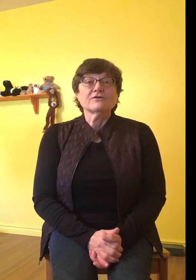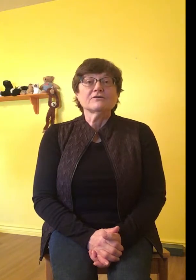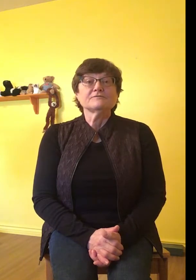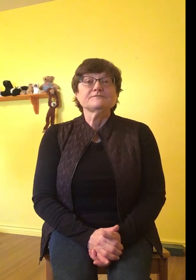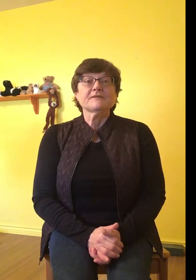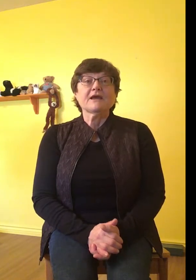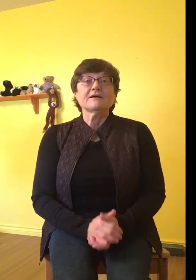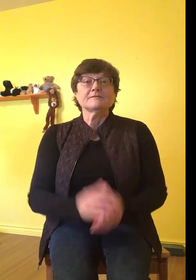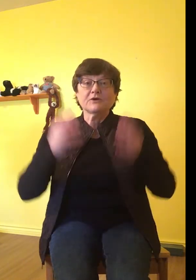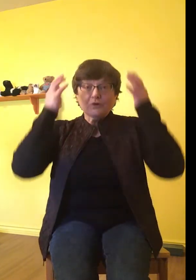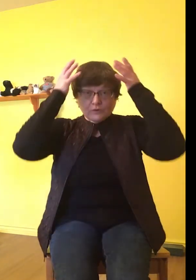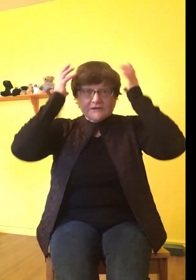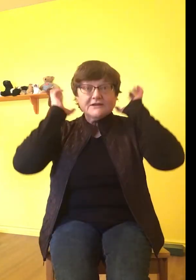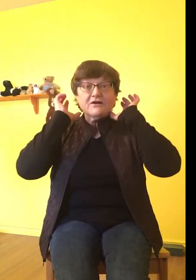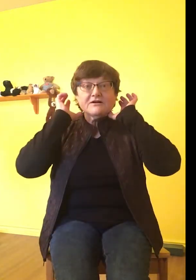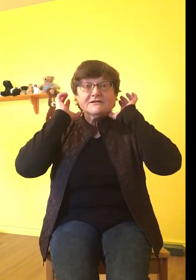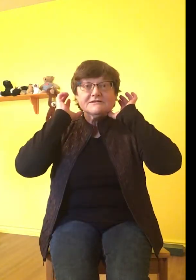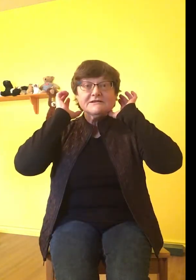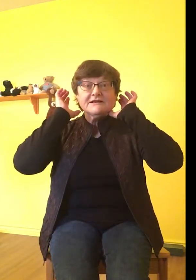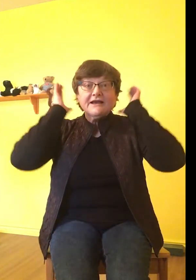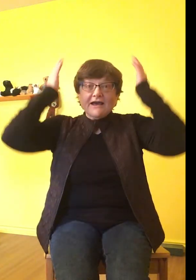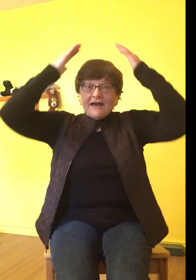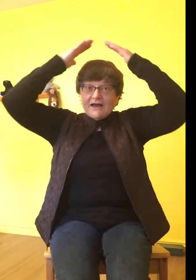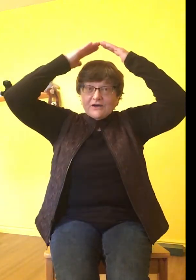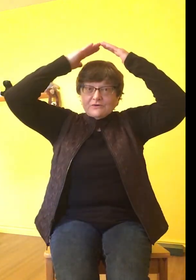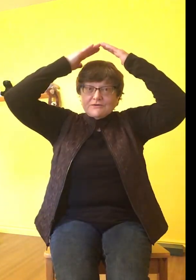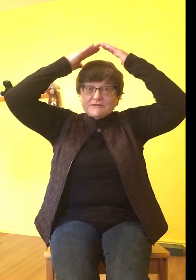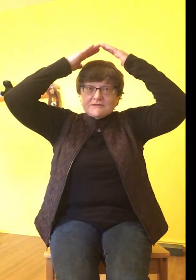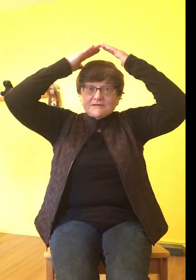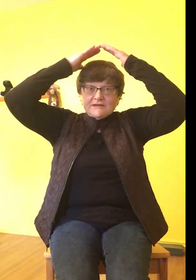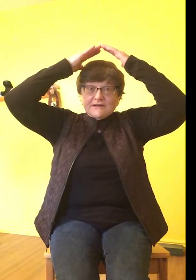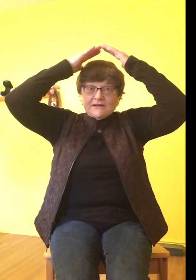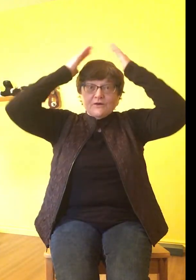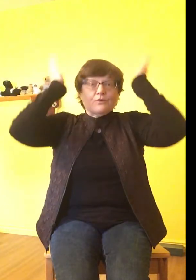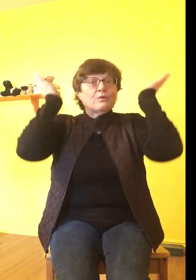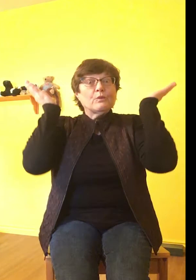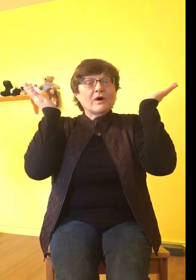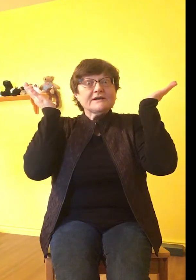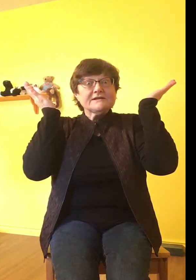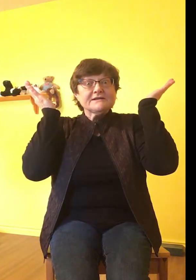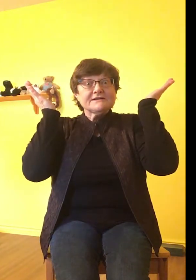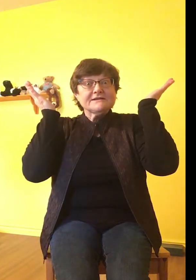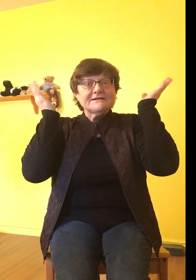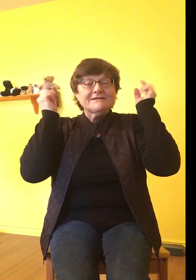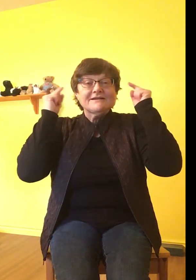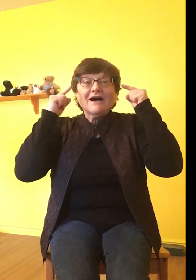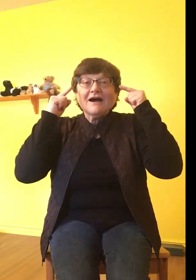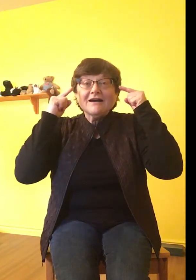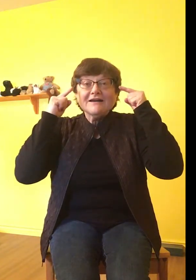Goldilocks, house, what, eyes,